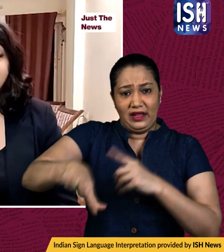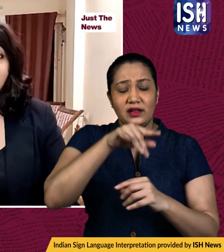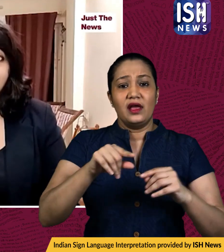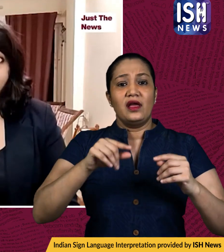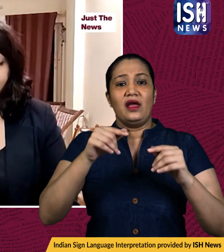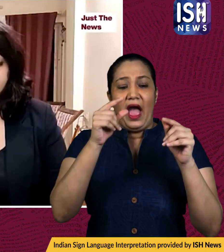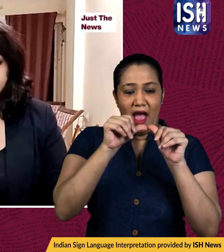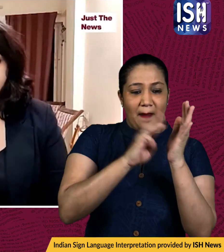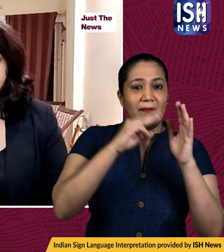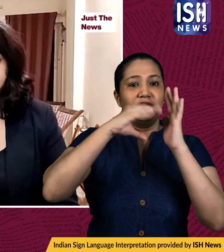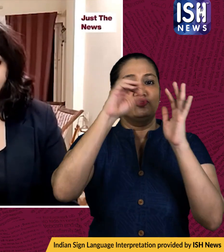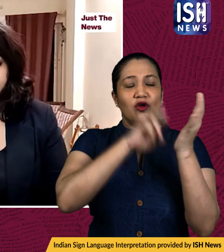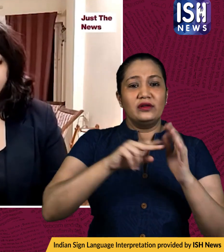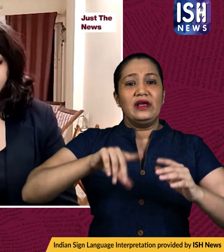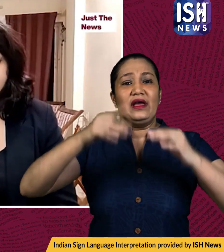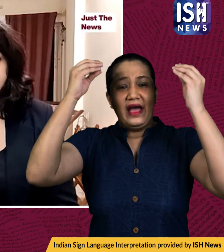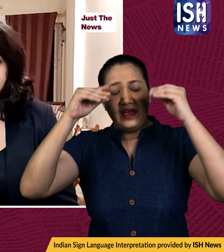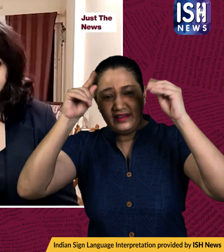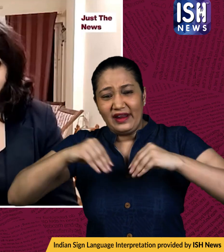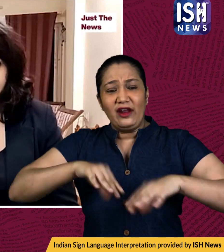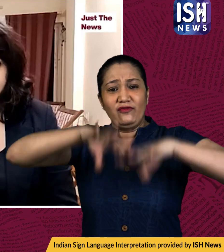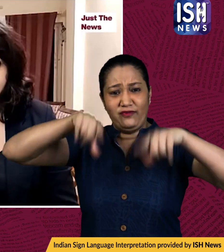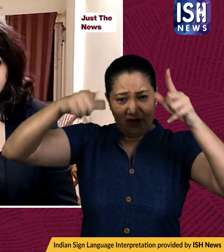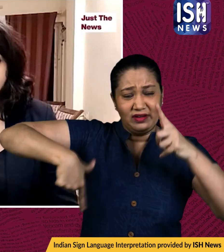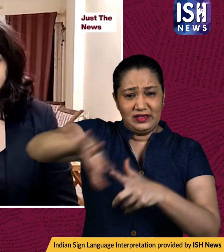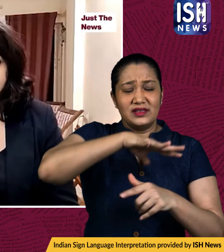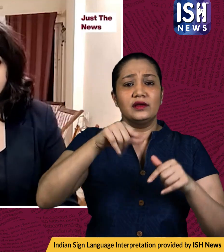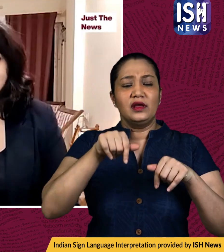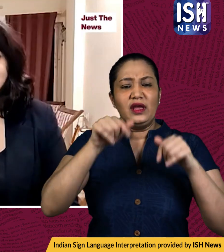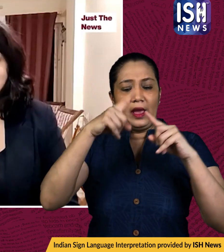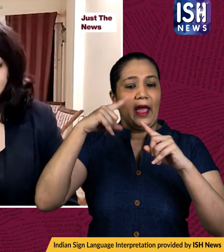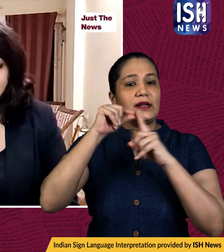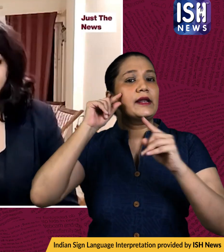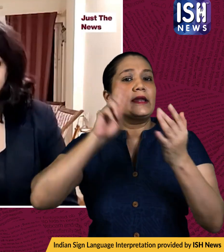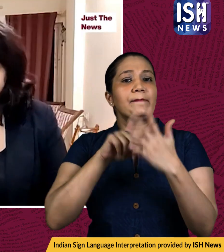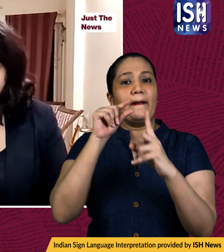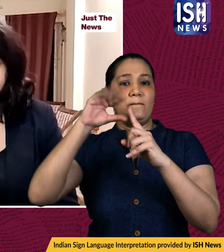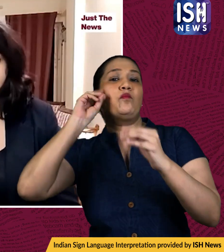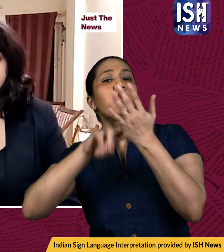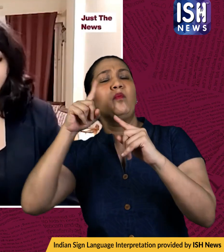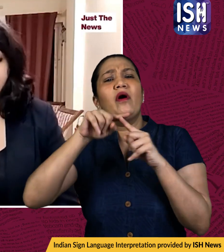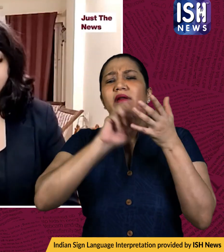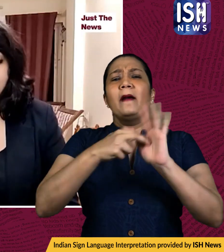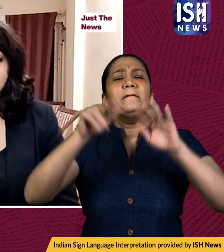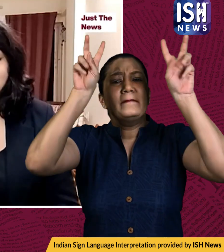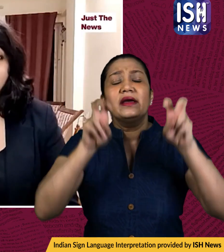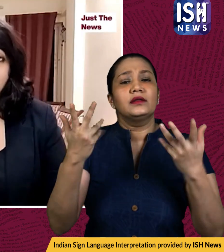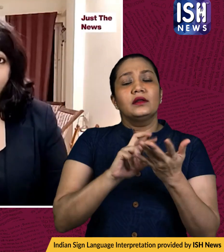rainforest is moving towards this is what the study says towards a tipping point where trees may die